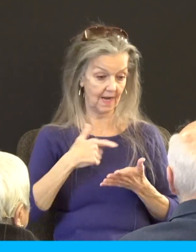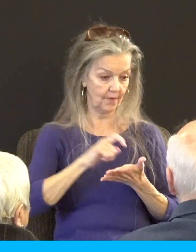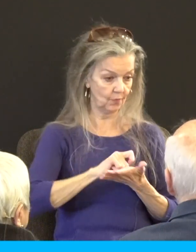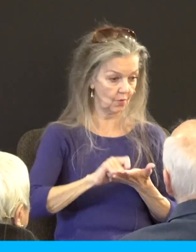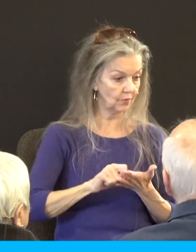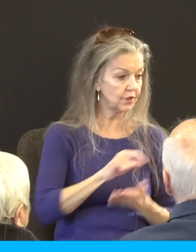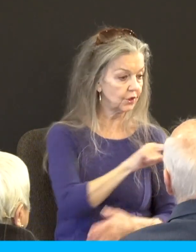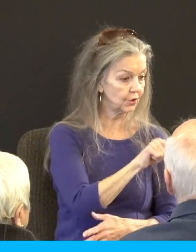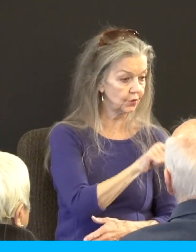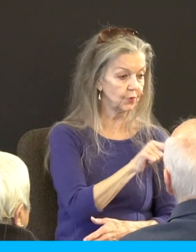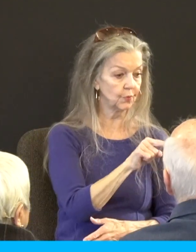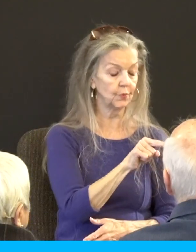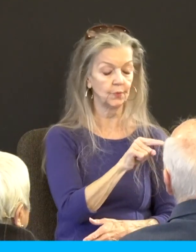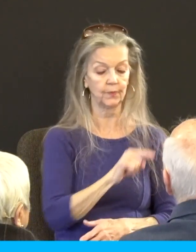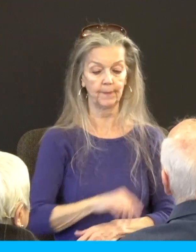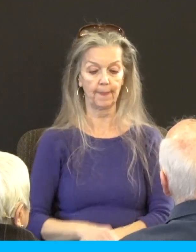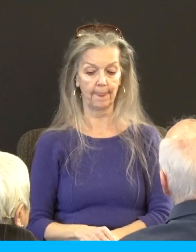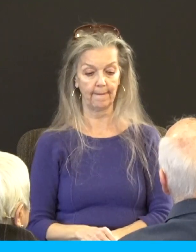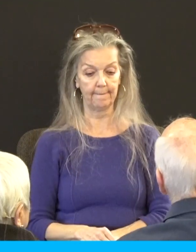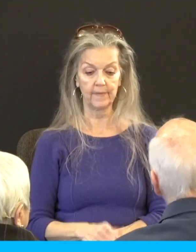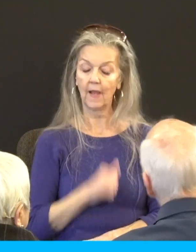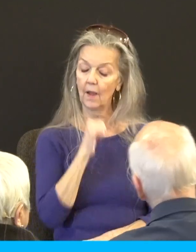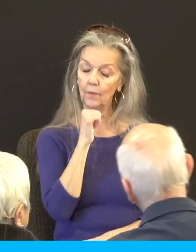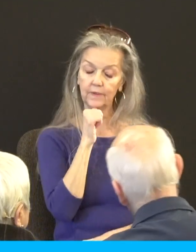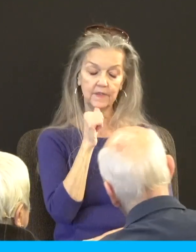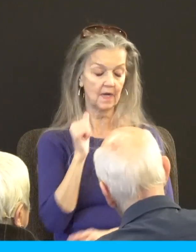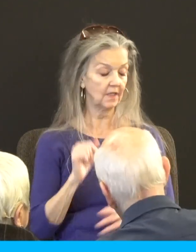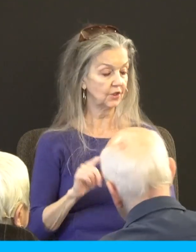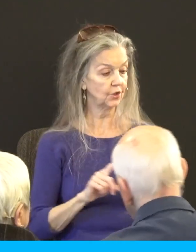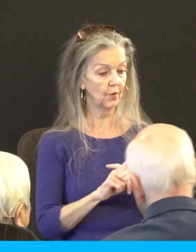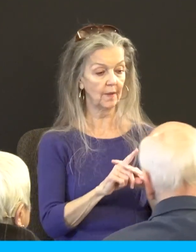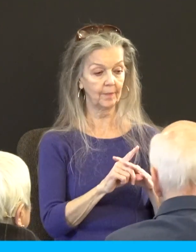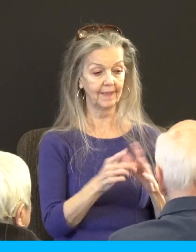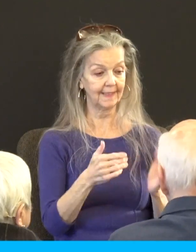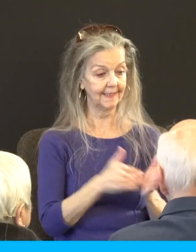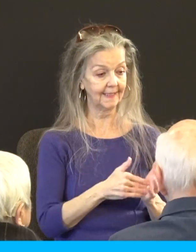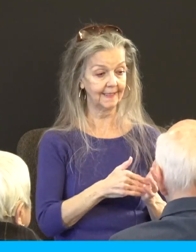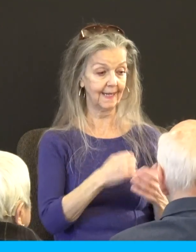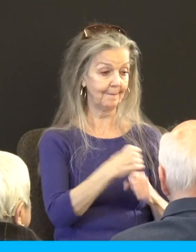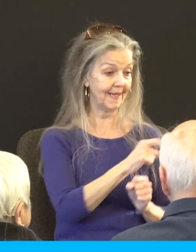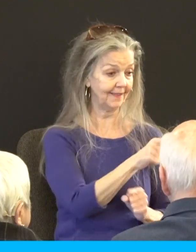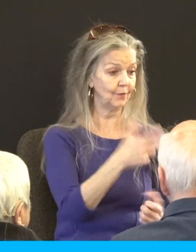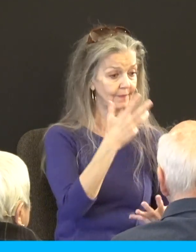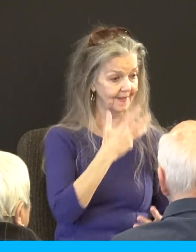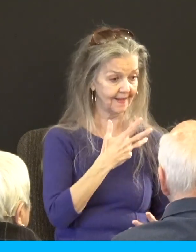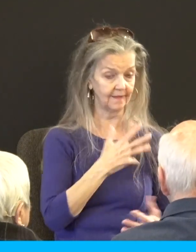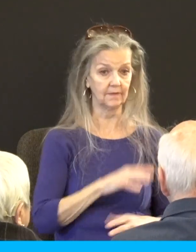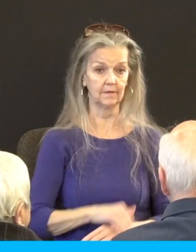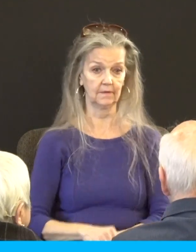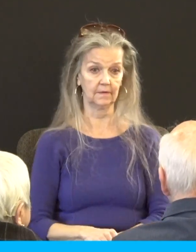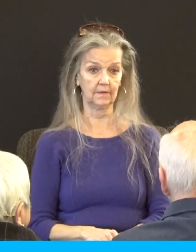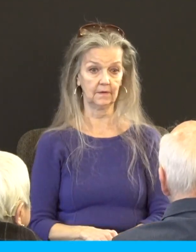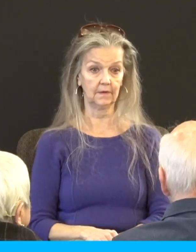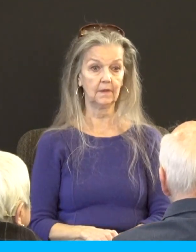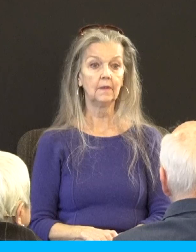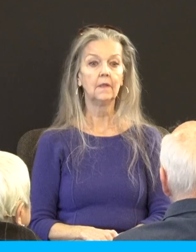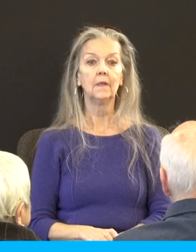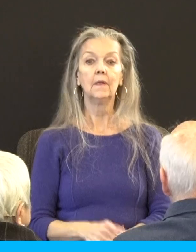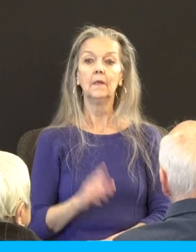but I determined I would not come again making you sorry in heaviness, right? How could I do that? One thing we've also learned as